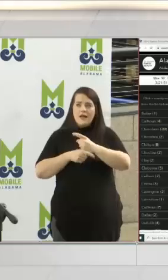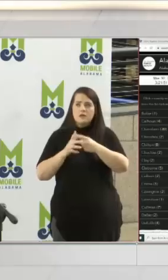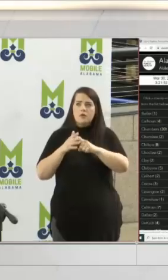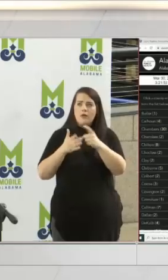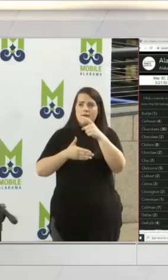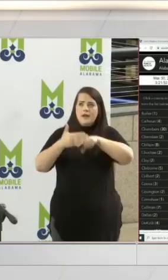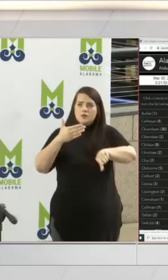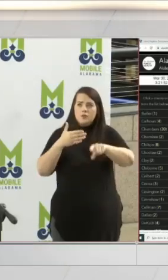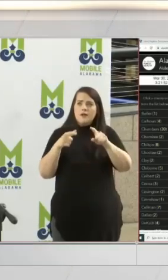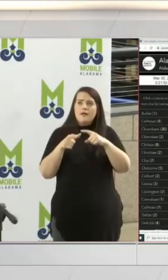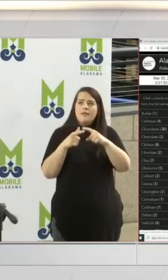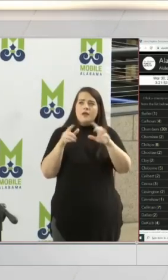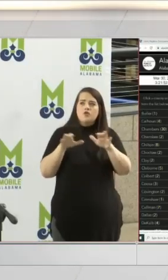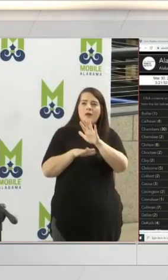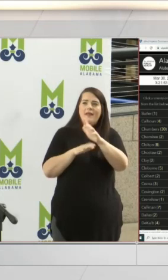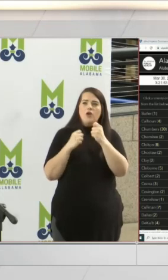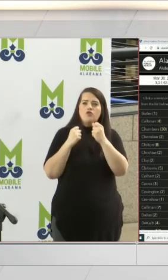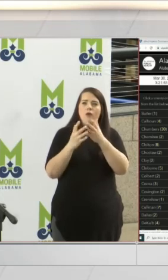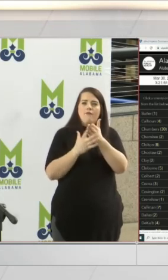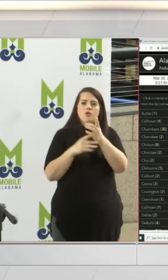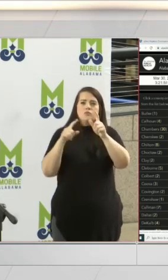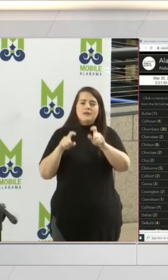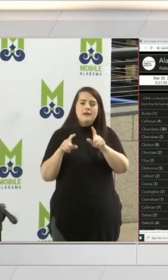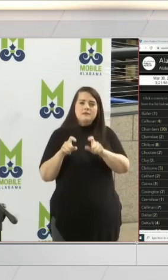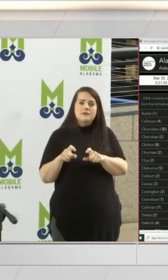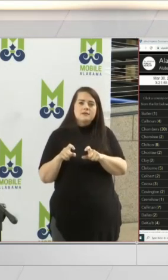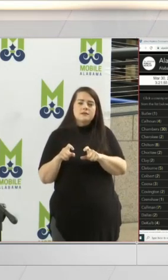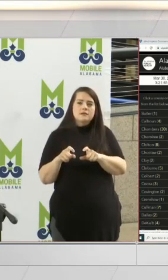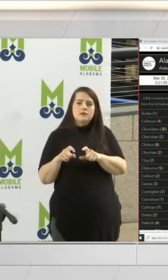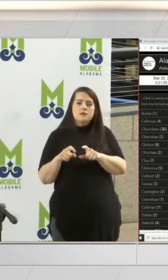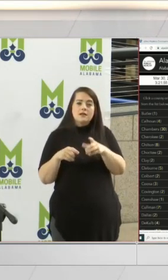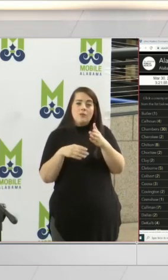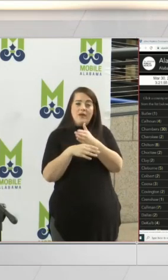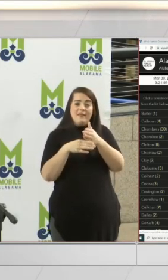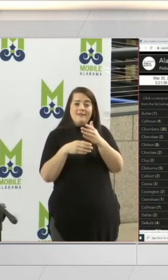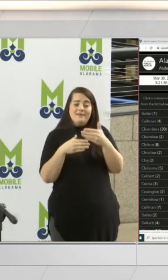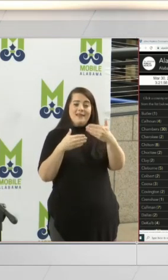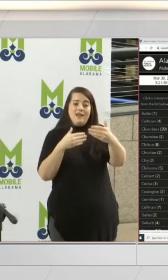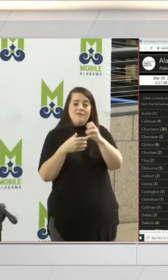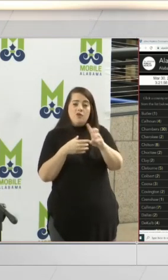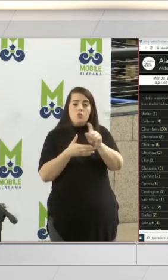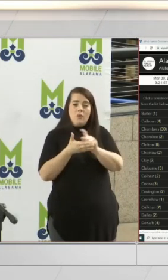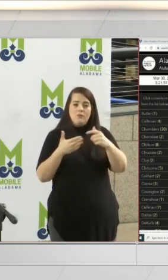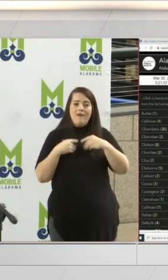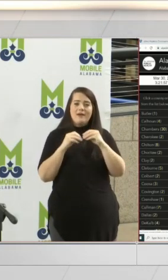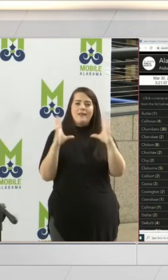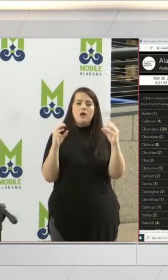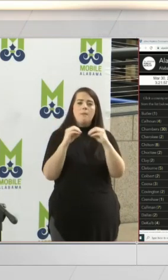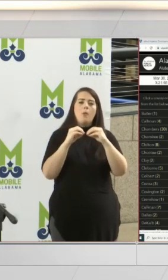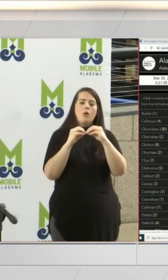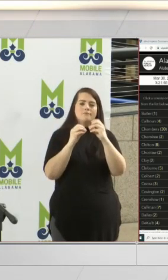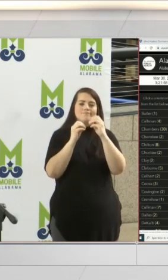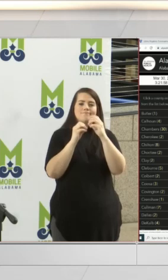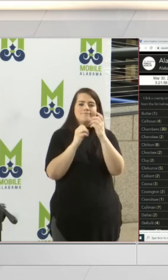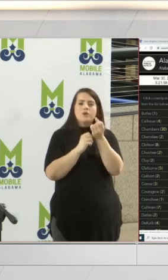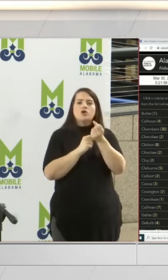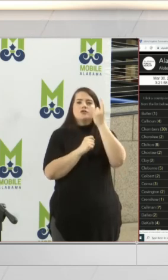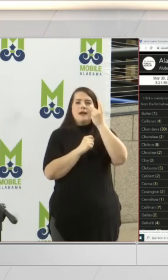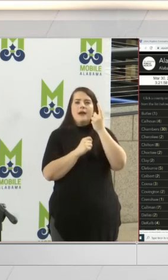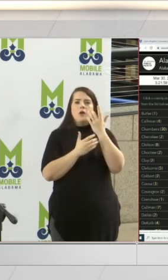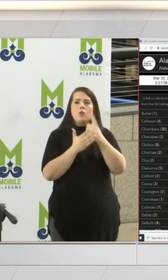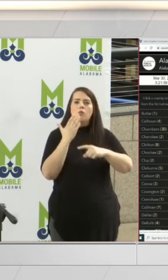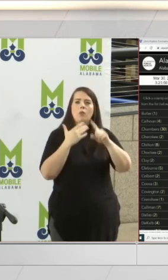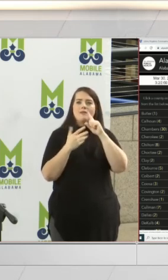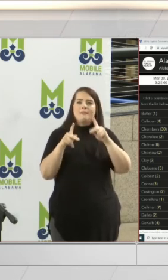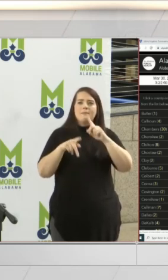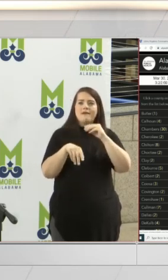next week and them doing their driver testing. Within a few weeks, we'll probably get a clear picture of what it's like in our area with the number of people